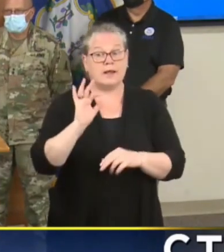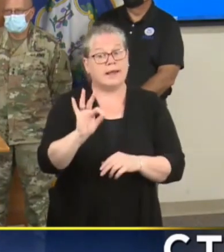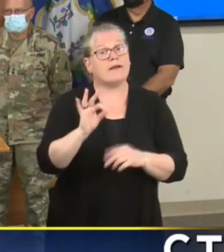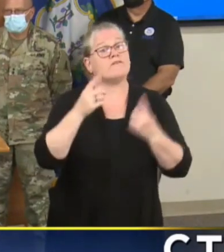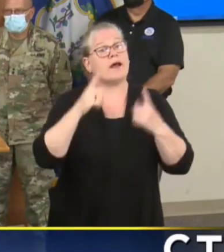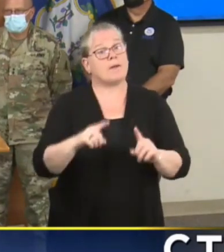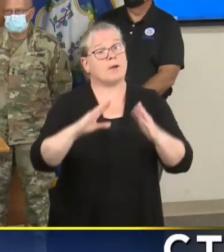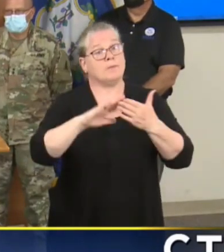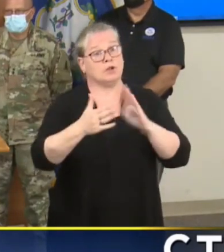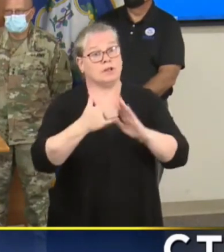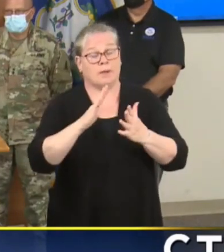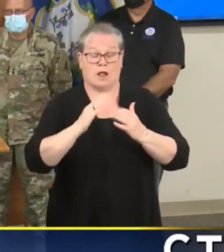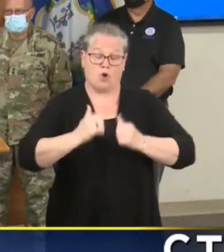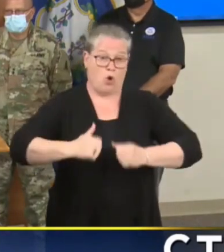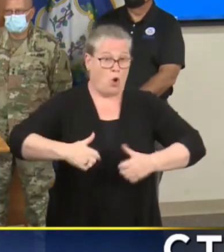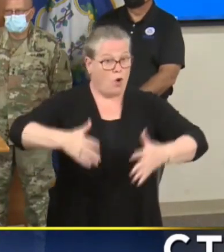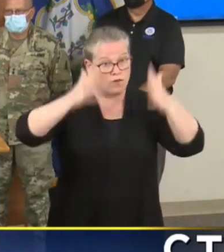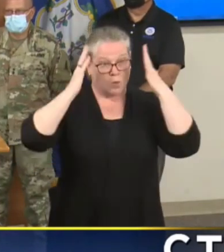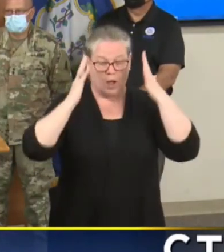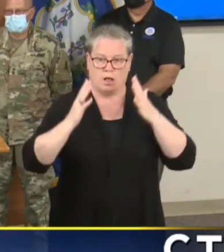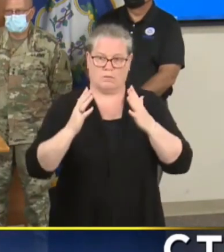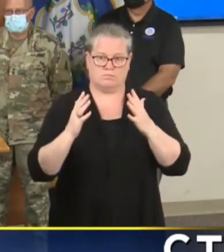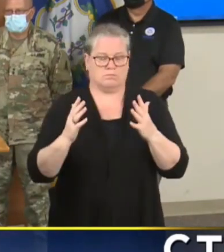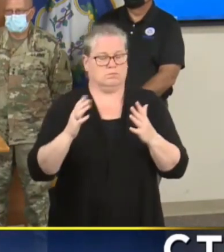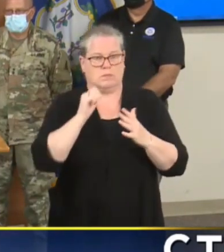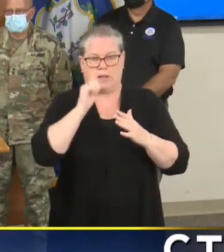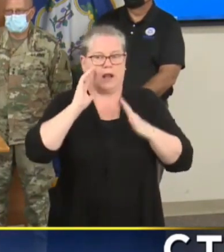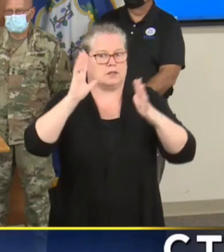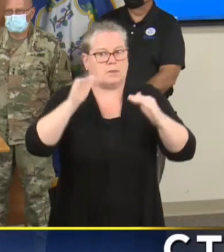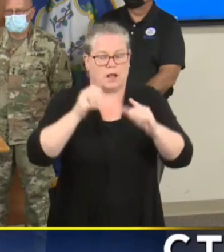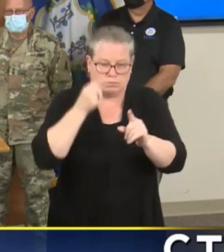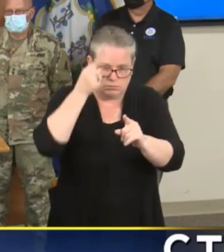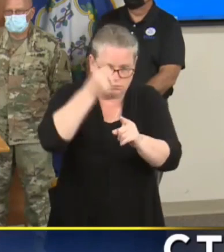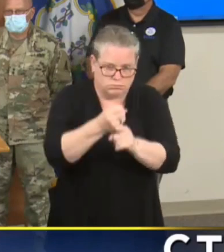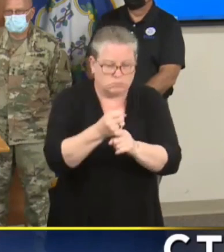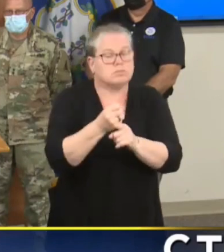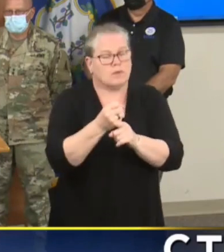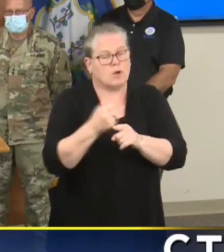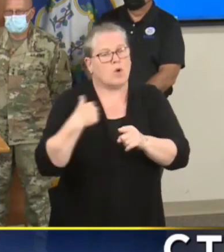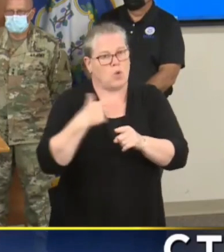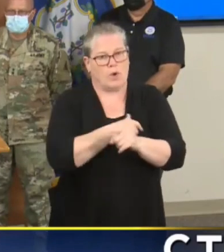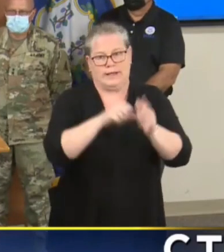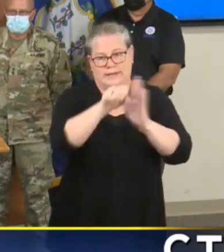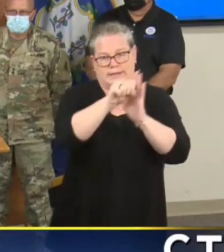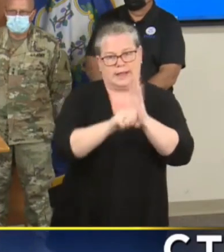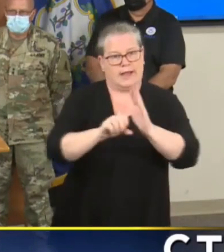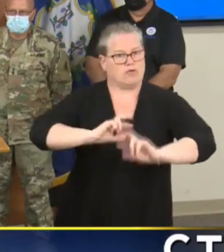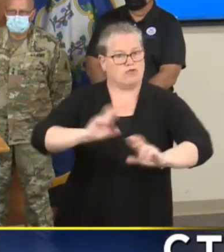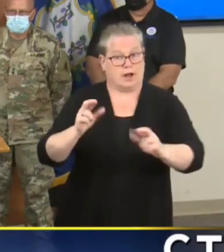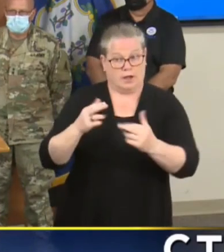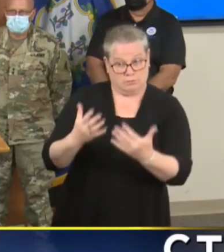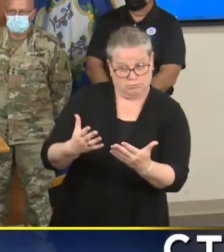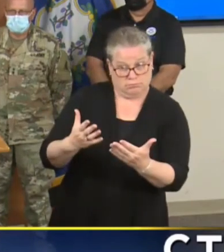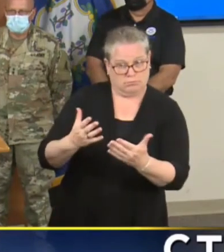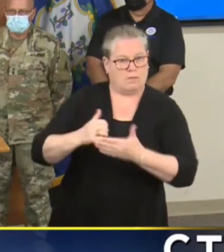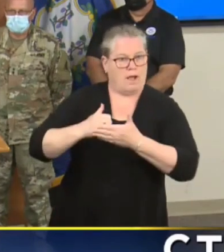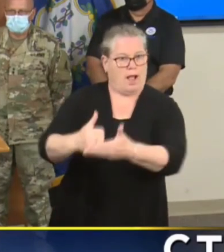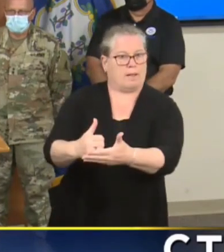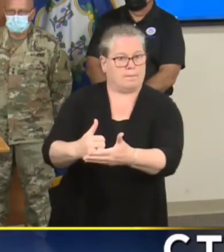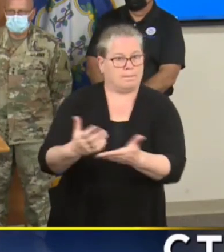municipality is overwhelmed with the needs that they have as they as they do their evacuations. We send out with the weather